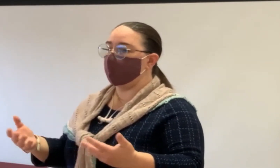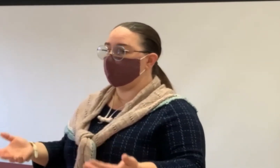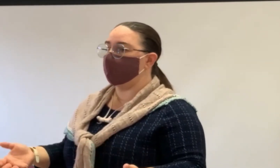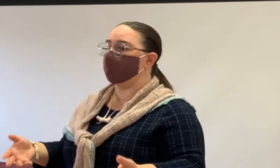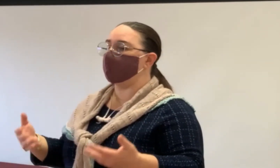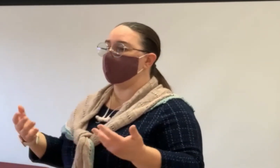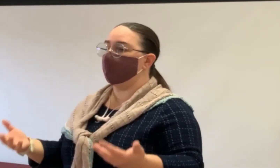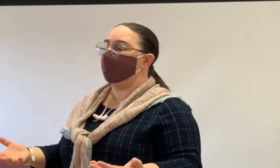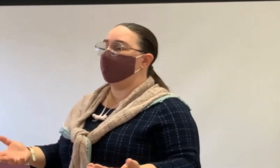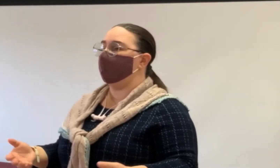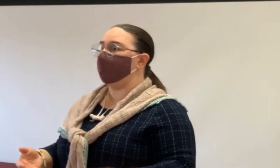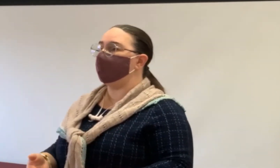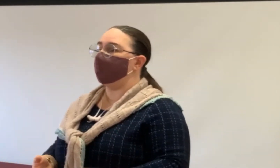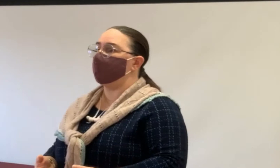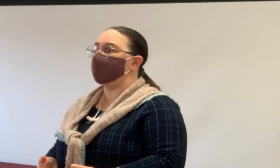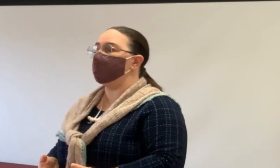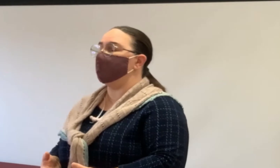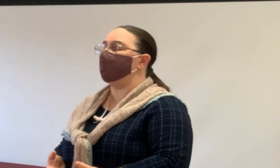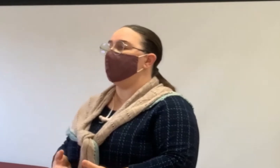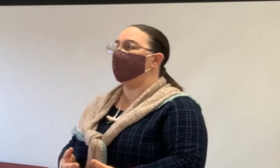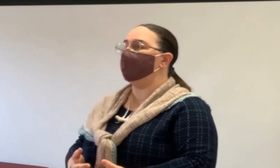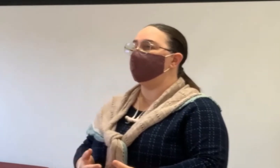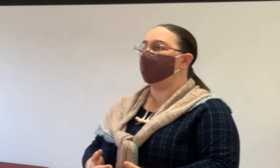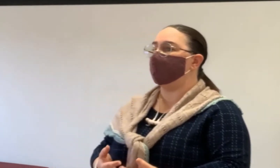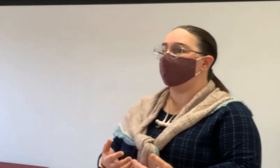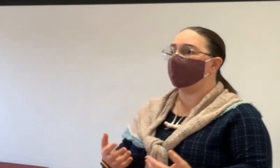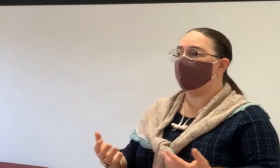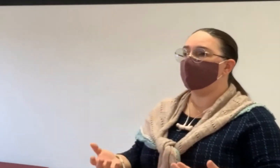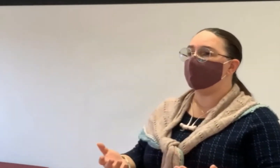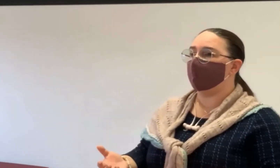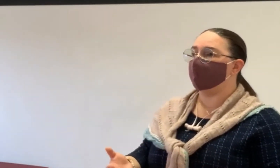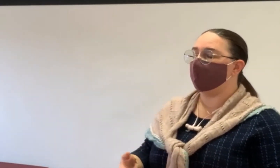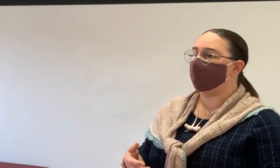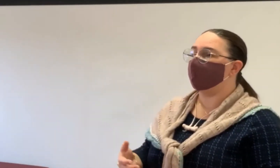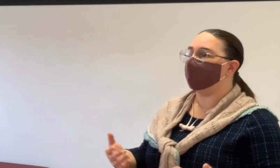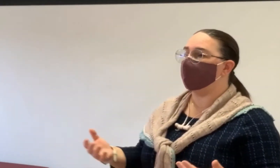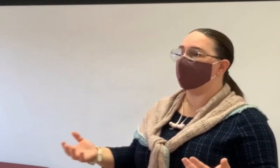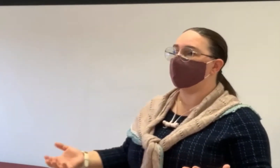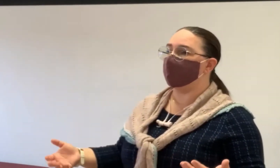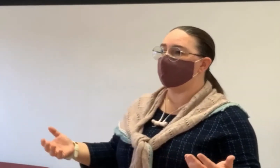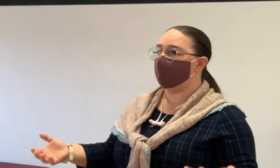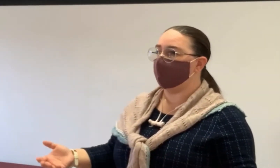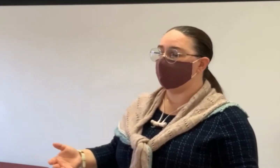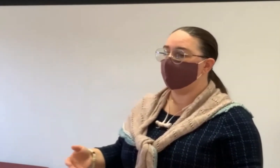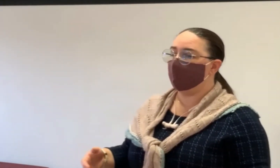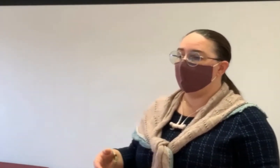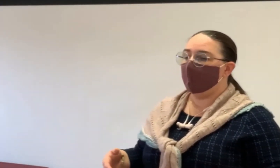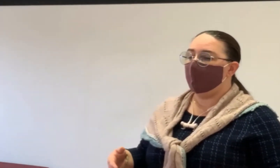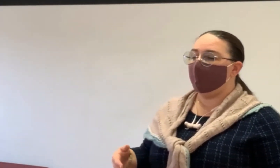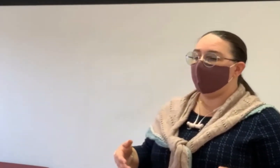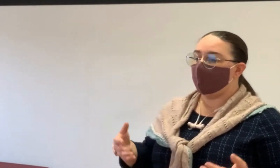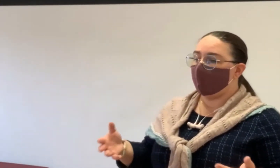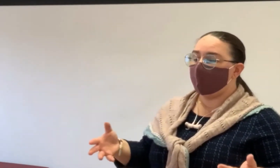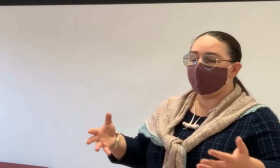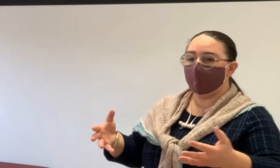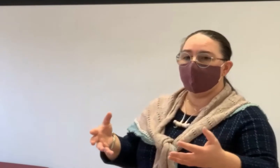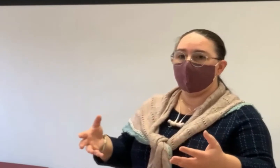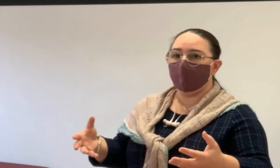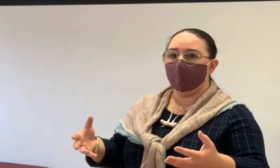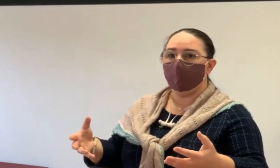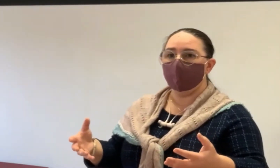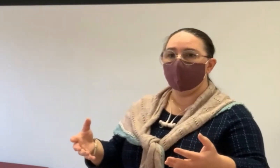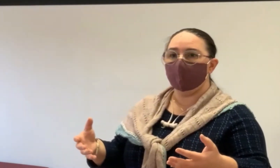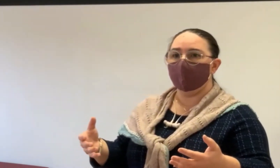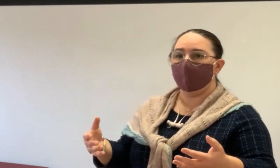location and the condition and give you an estimate of what it could sell for if you were to sell it. And while that is